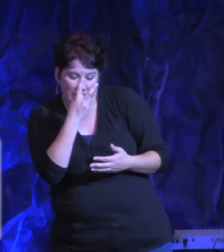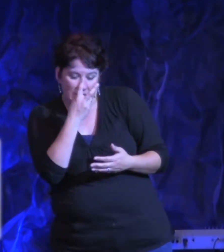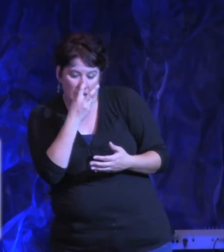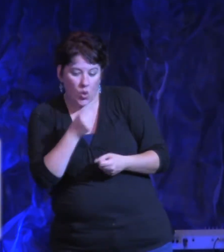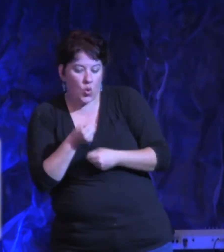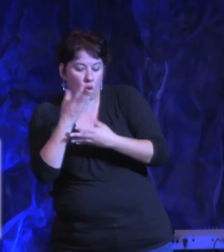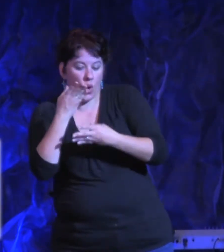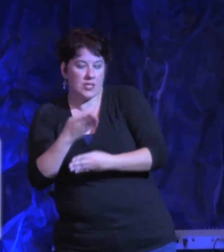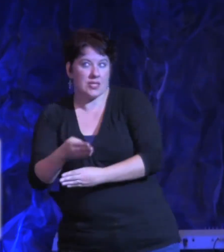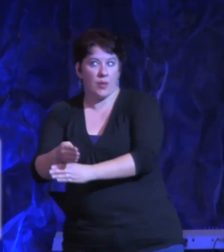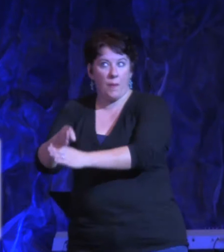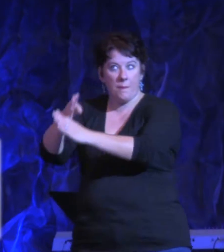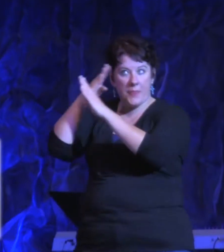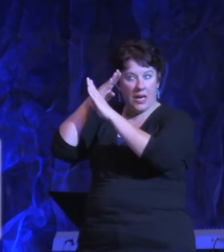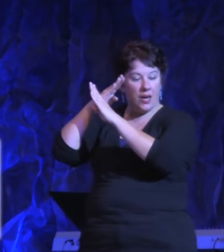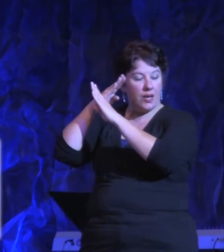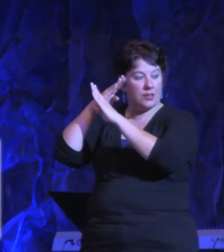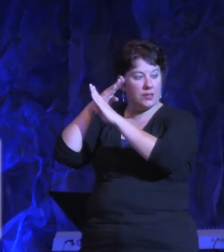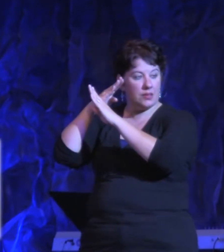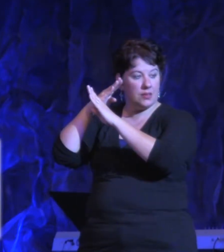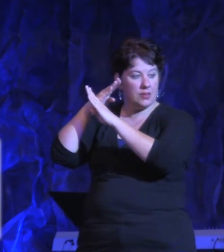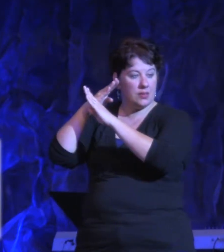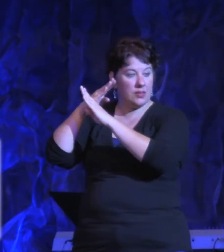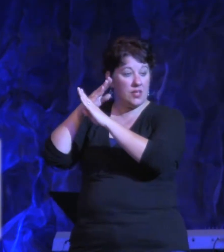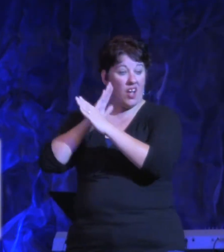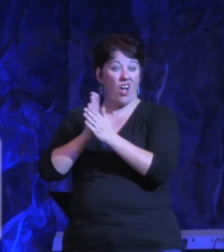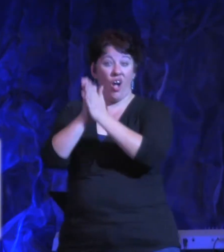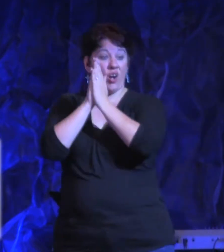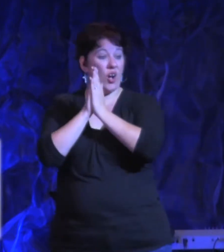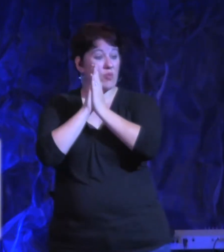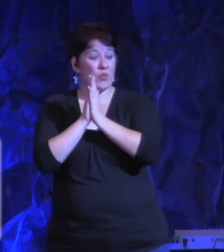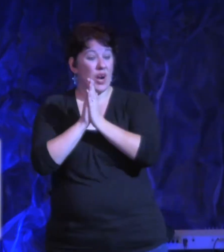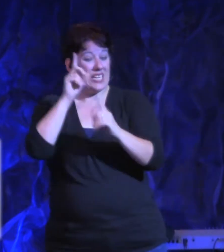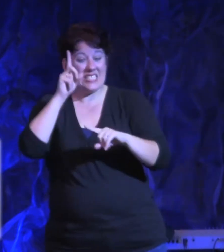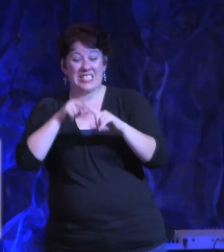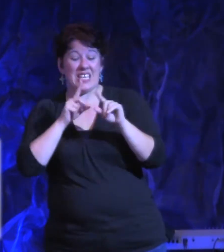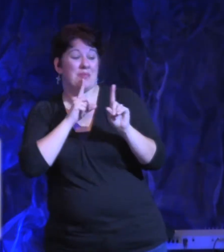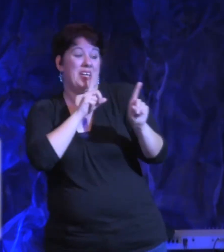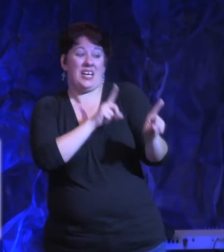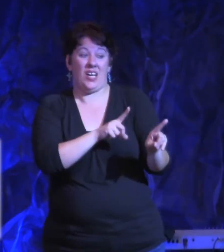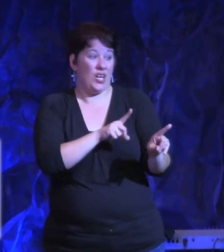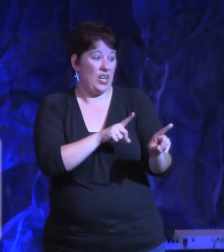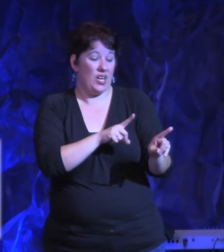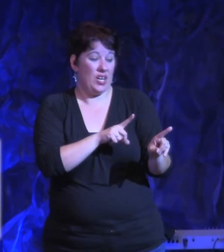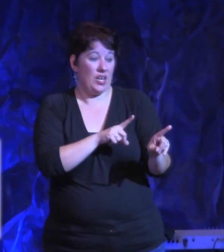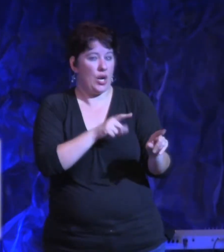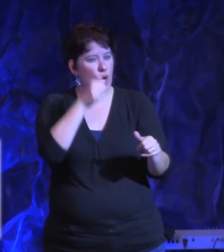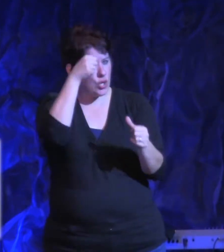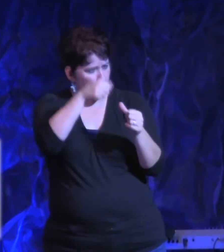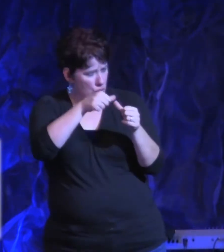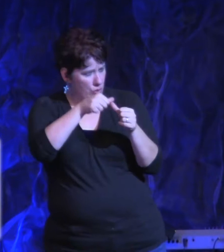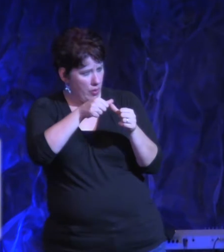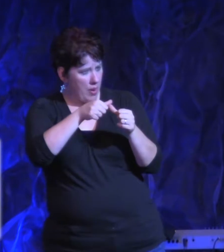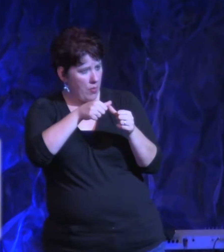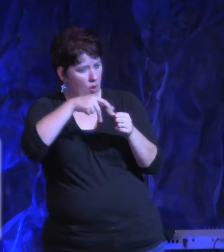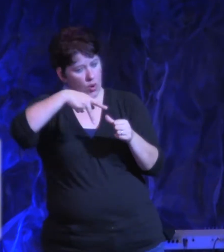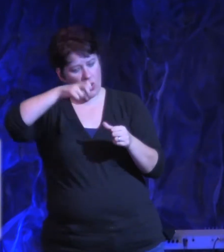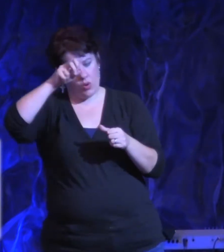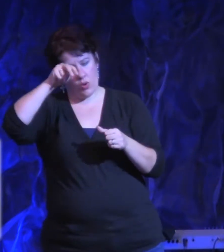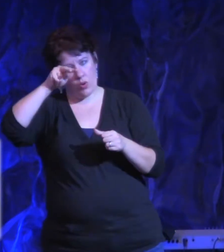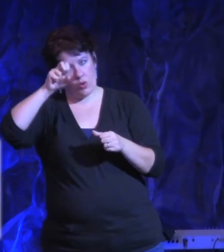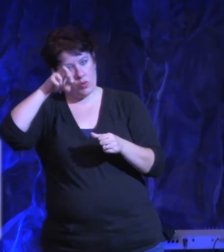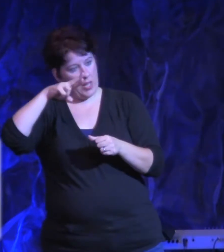barrier to answered prayer. And so, you remember Peter had a chance to walk on water.